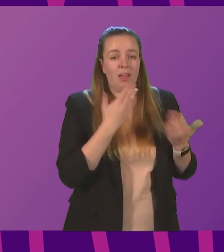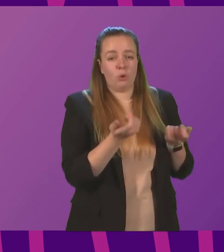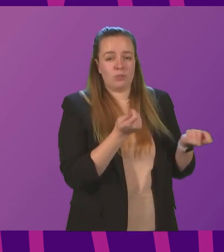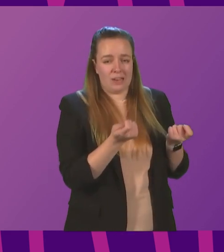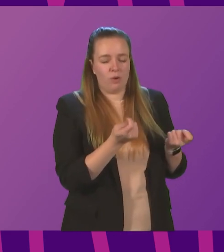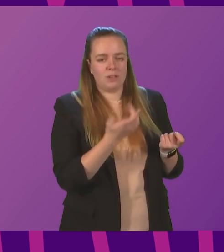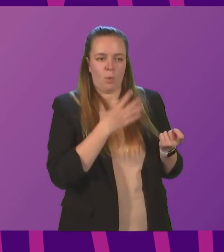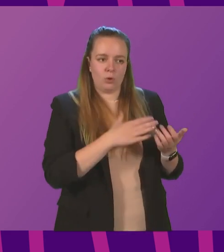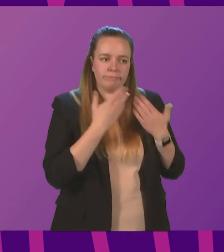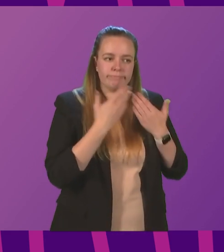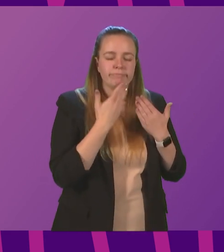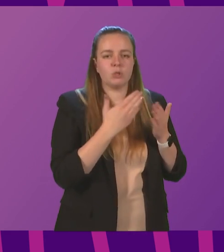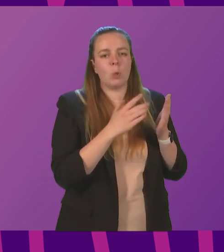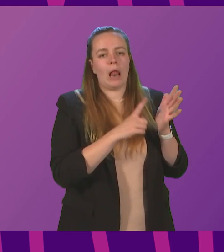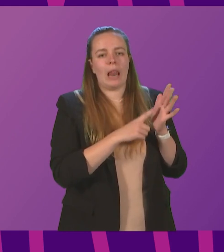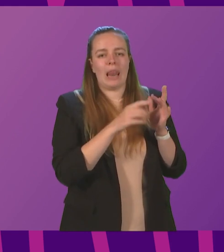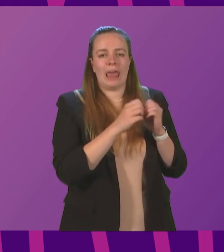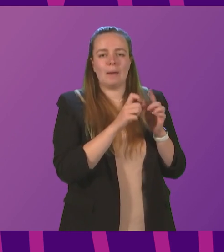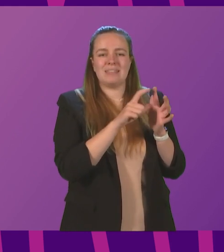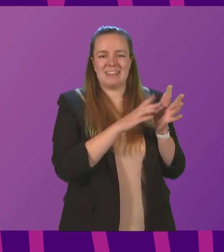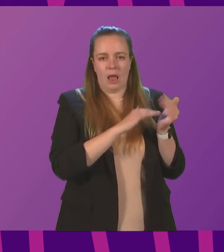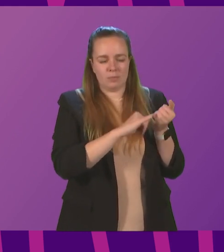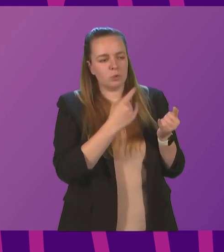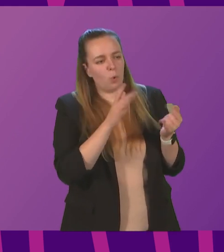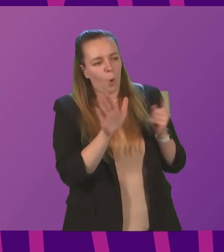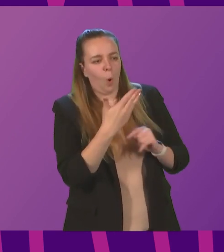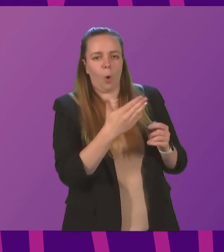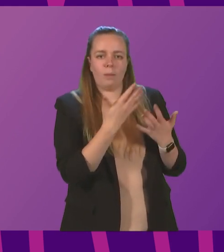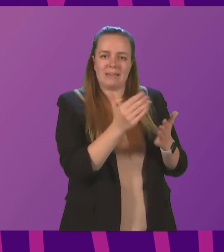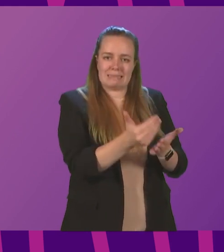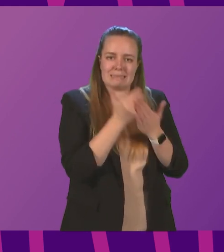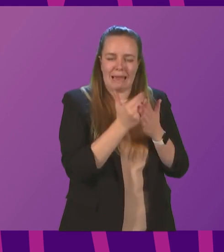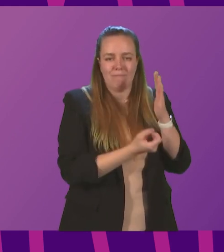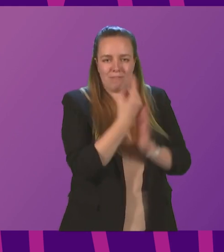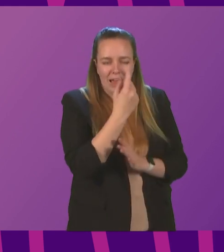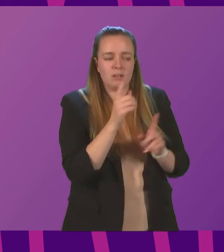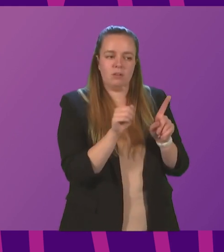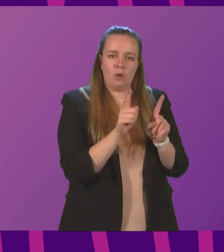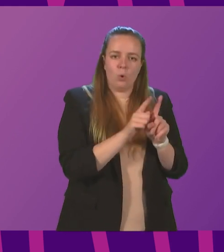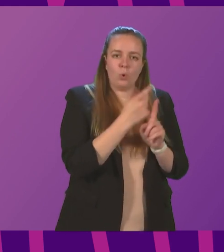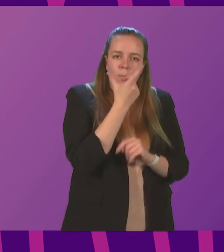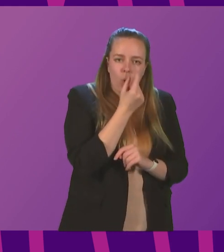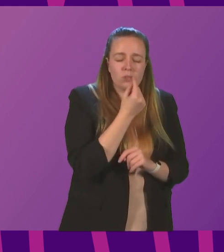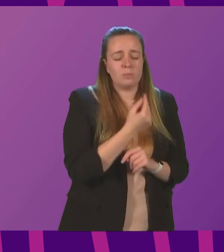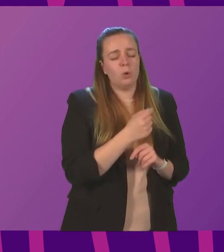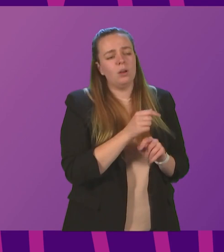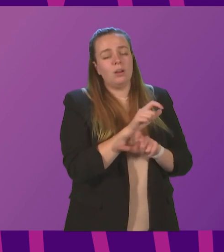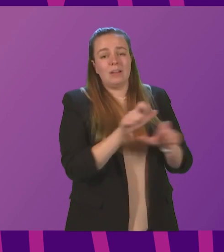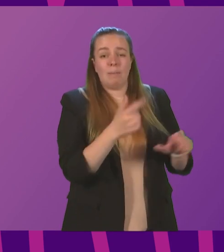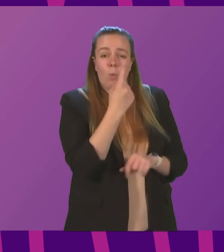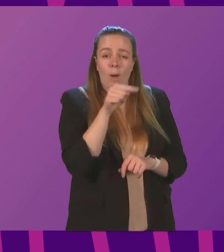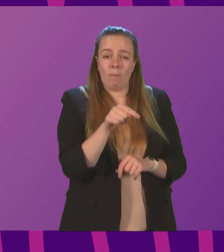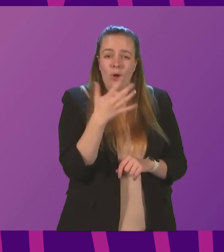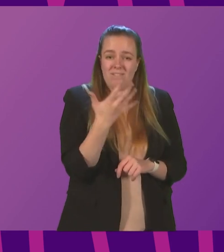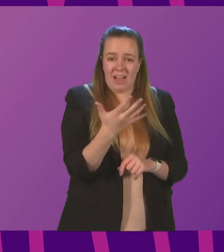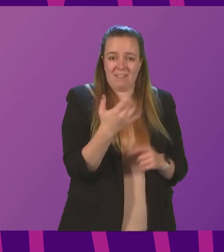can I extend the thanks of Scottish Liberal Democrats to everyone who kept the event safe and who made it possible. Keeping 1.5 degrees alive